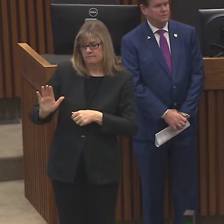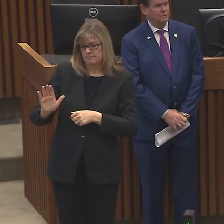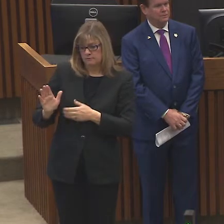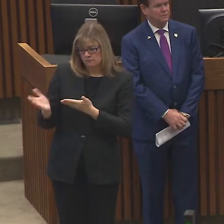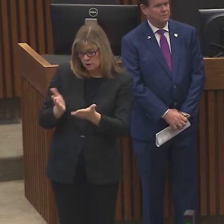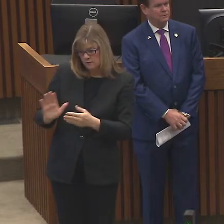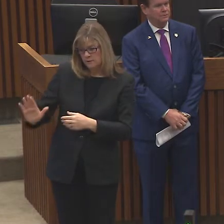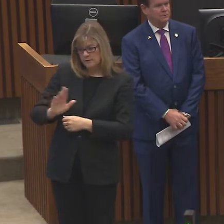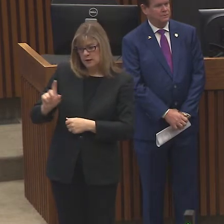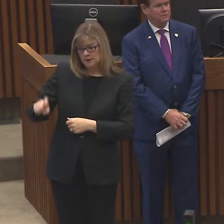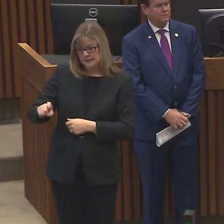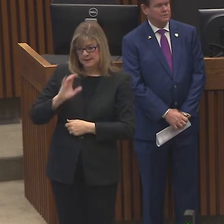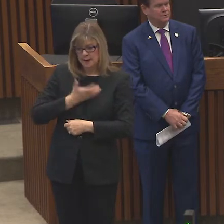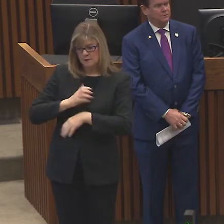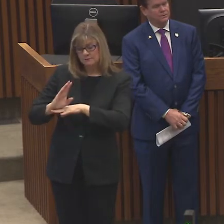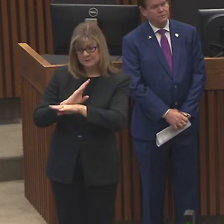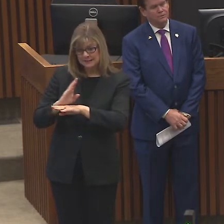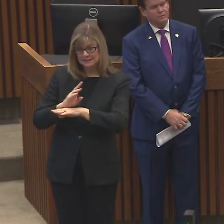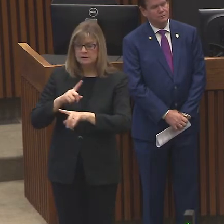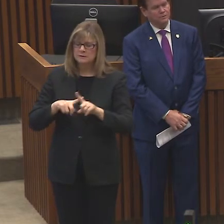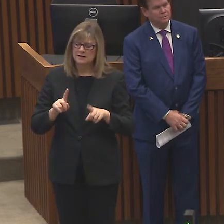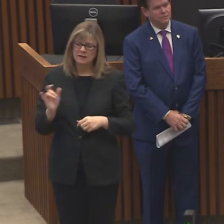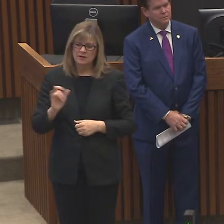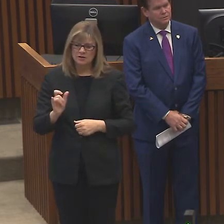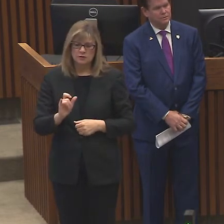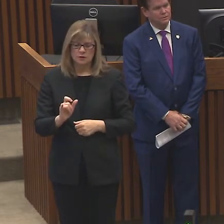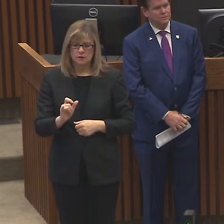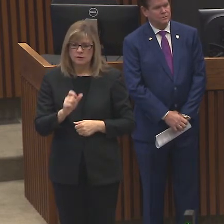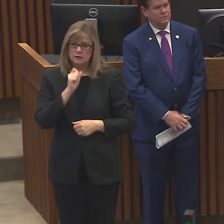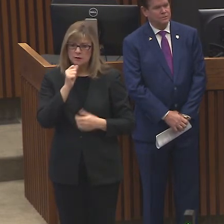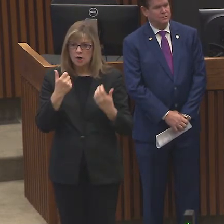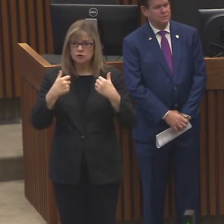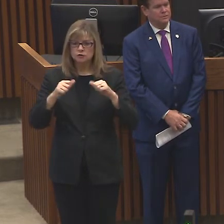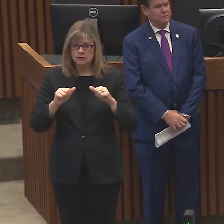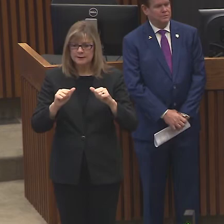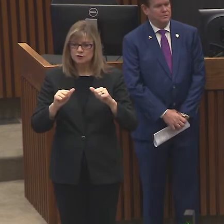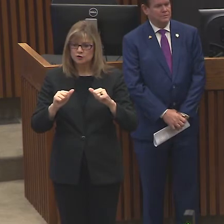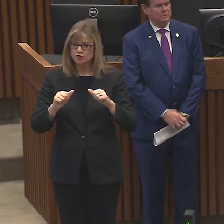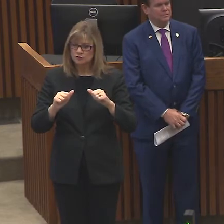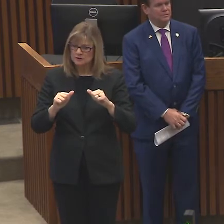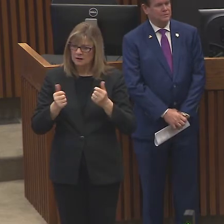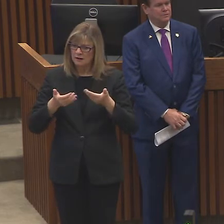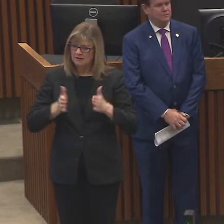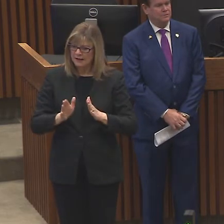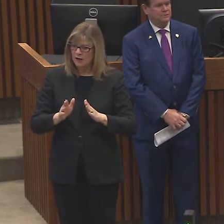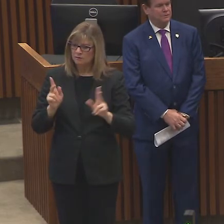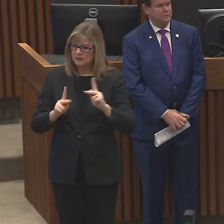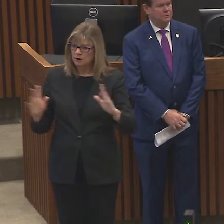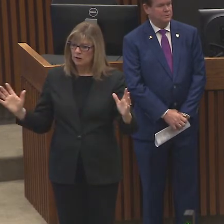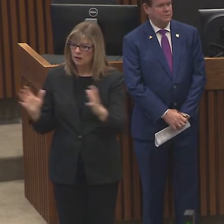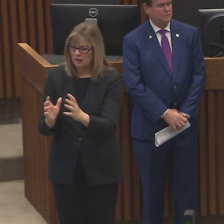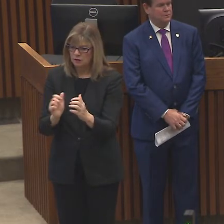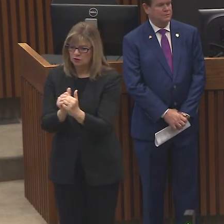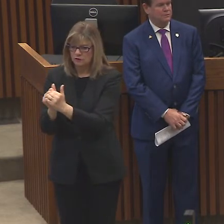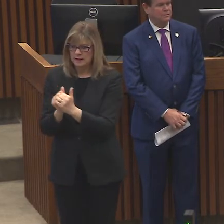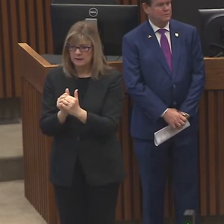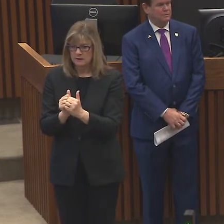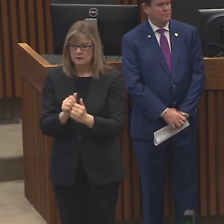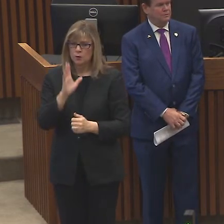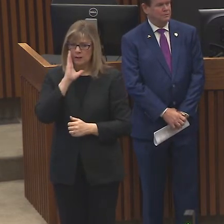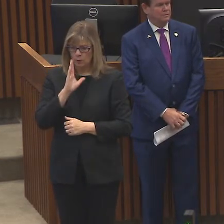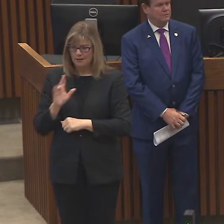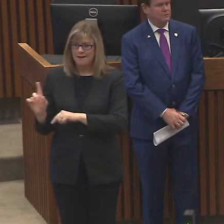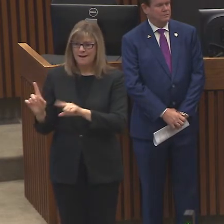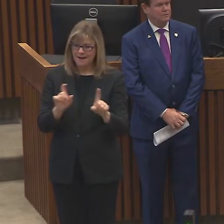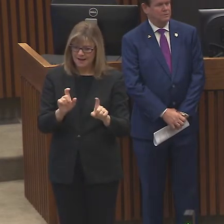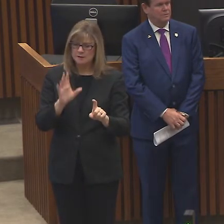time do it in a matter not to bring people close together. So what we're asking and what you're going to hear a lot of